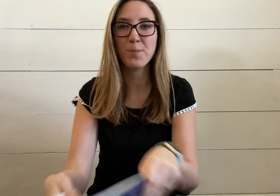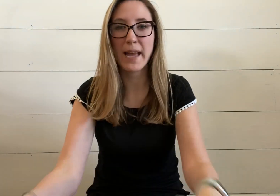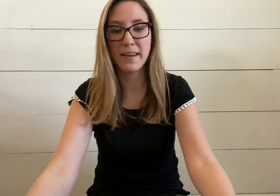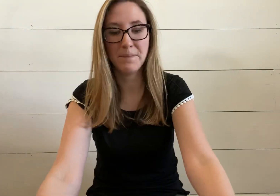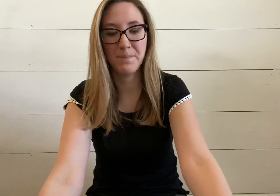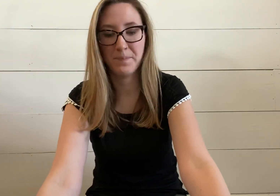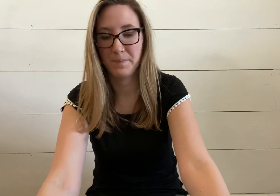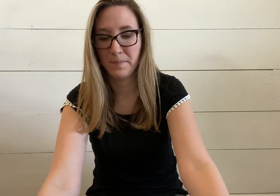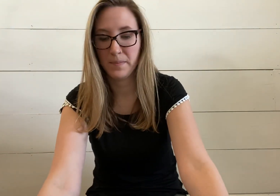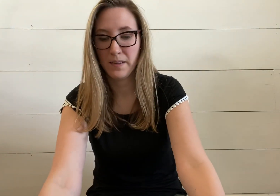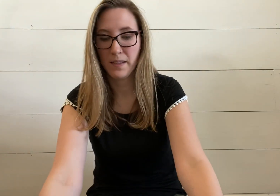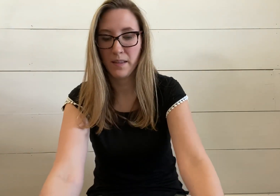Patton.